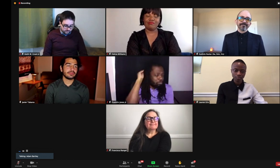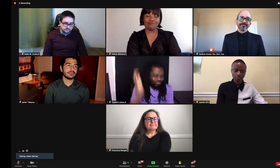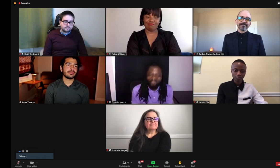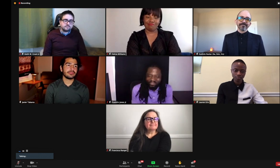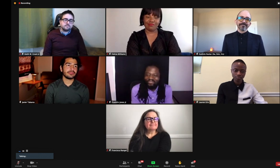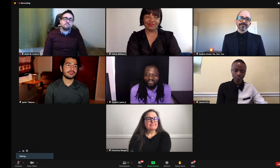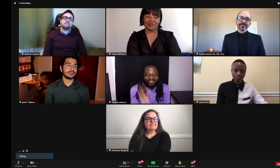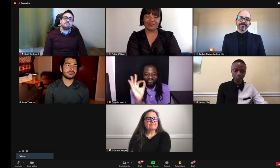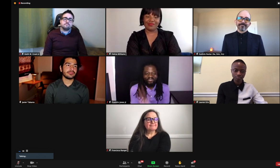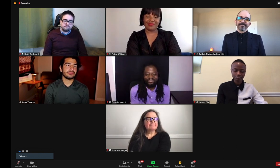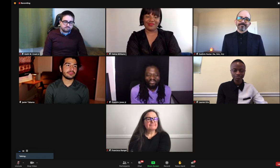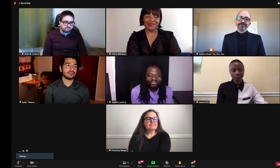Yeah. Bear that in mind.